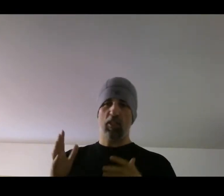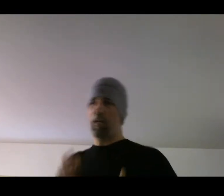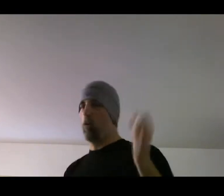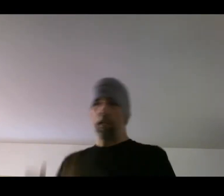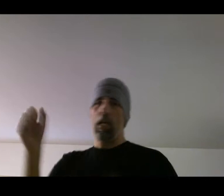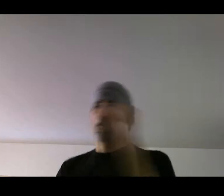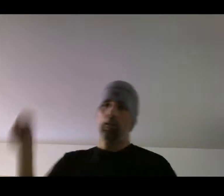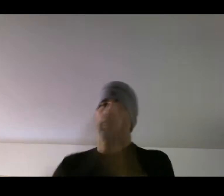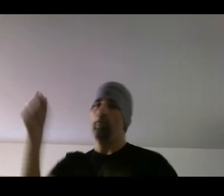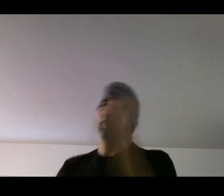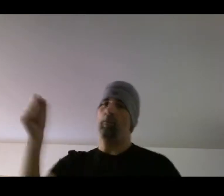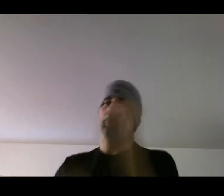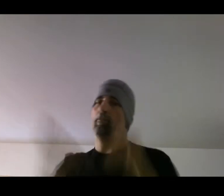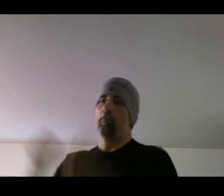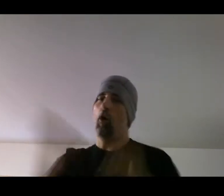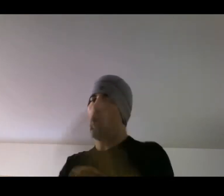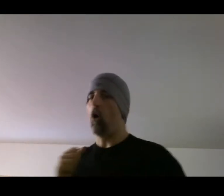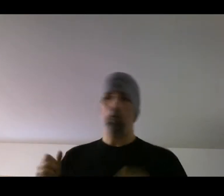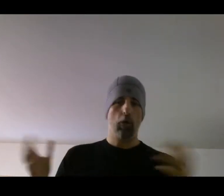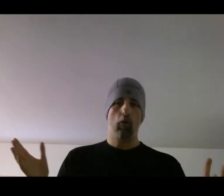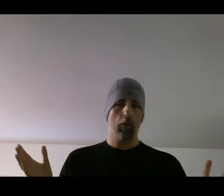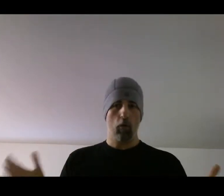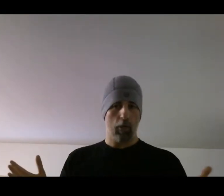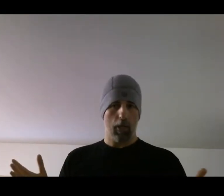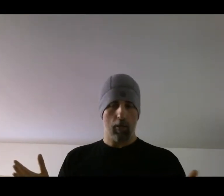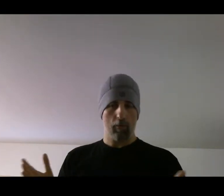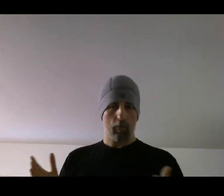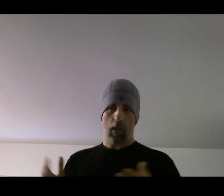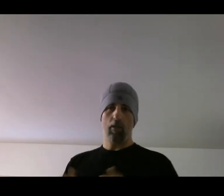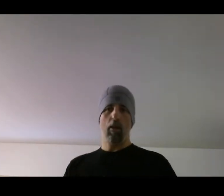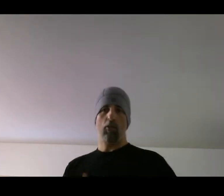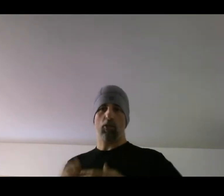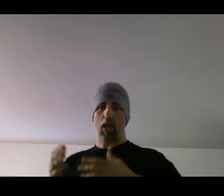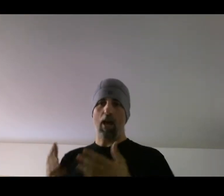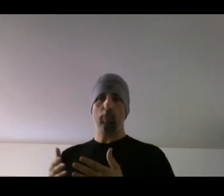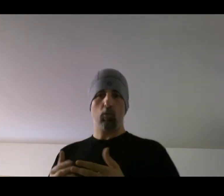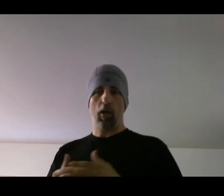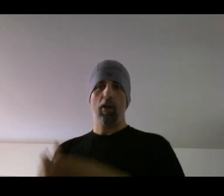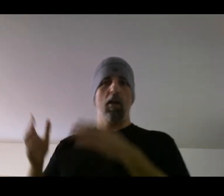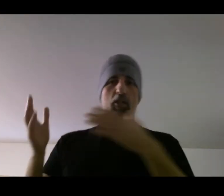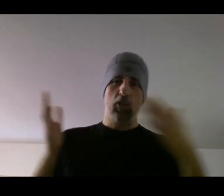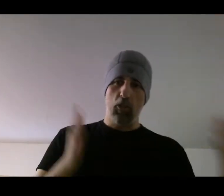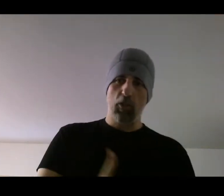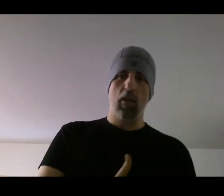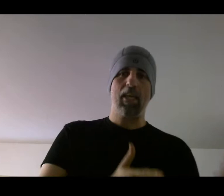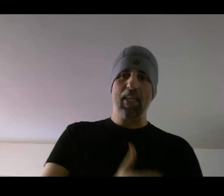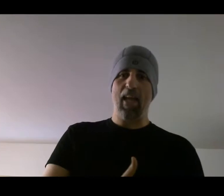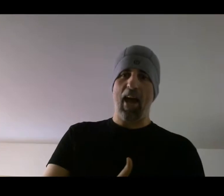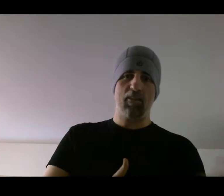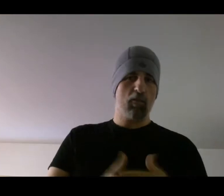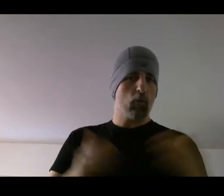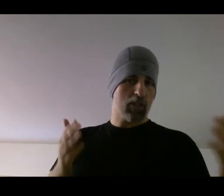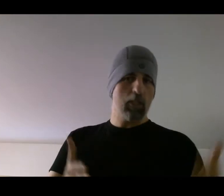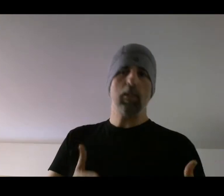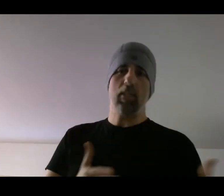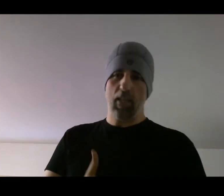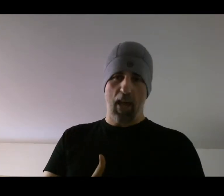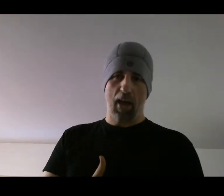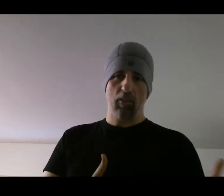there going over and over and over again. Okay. There's times where you're inactive or seemingly inactive